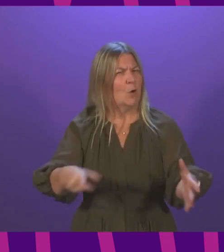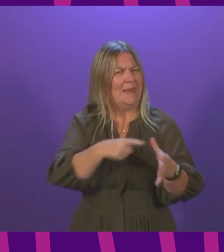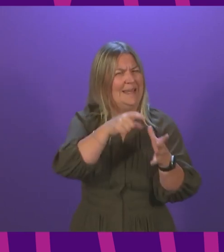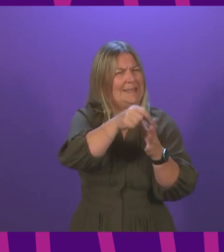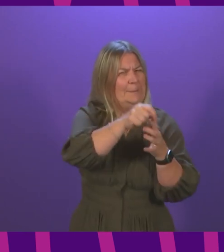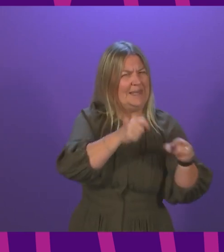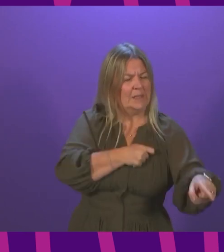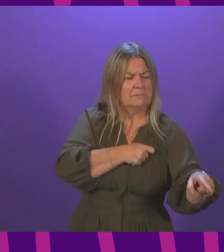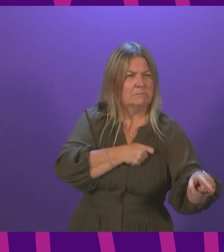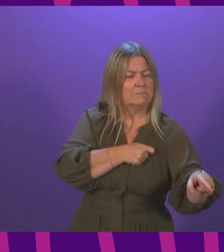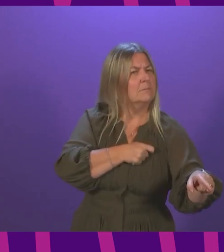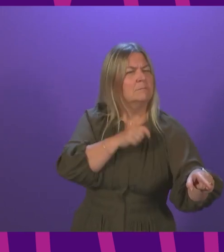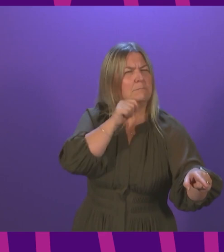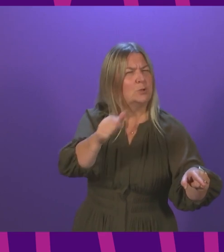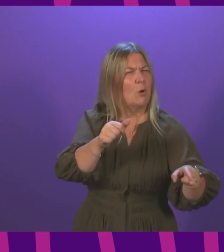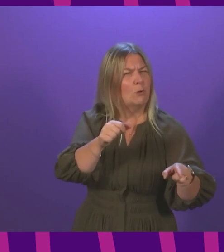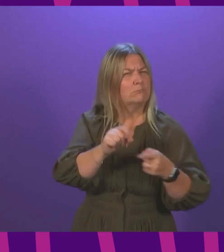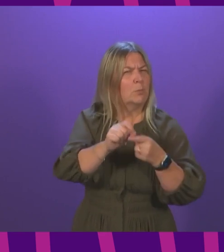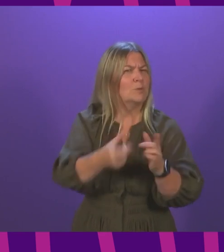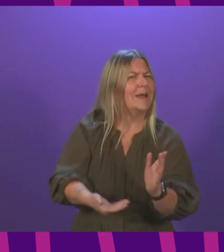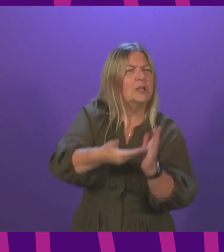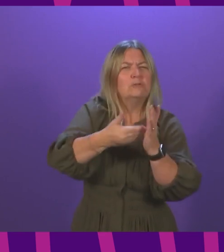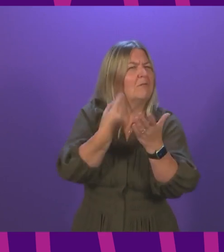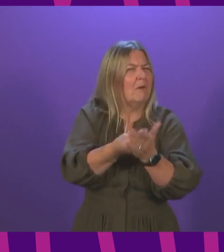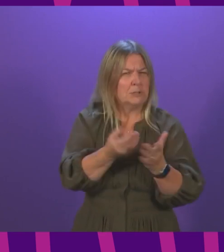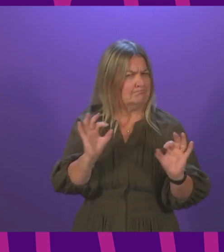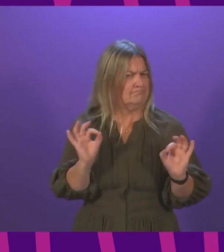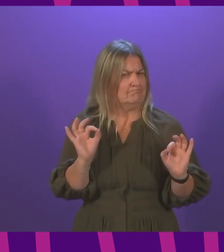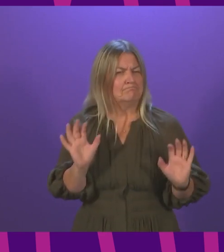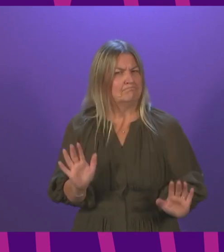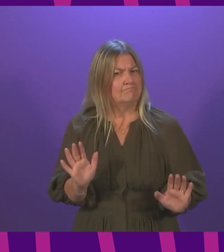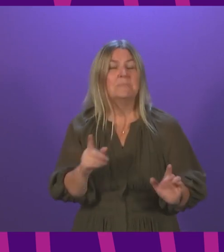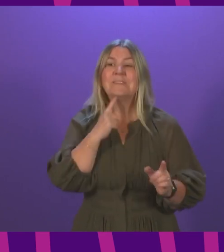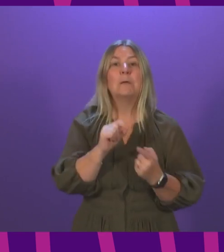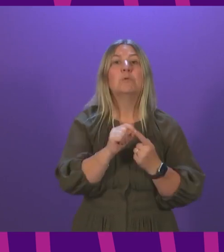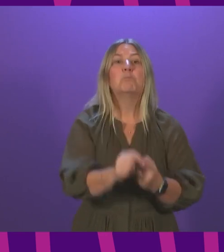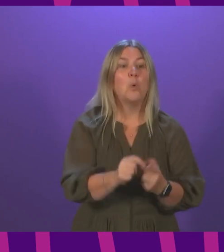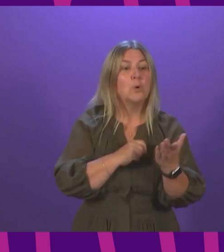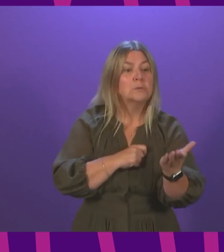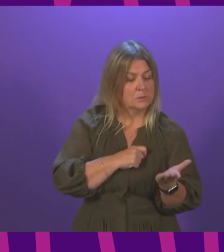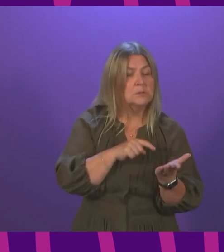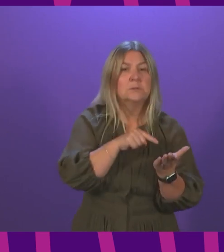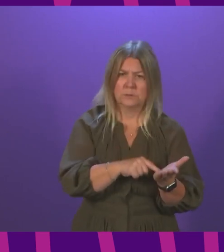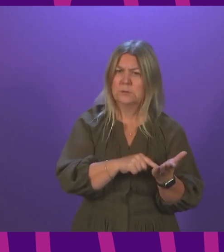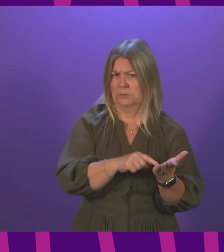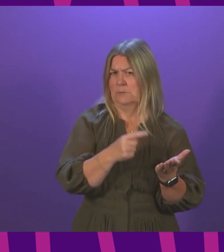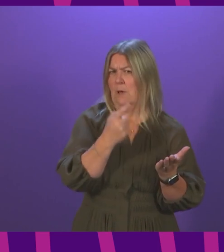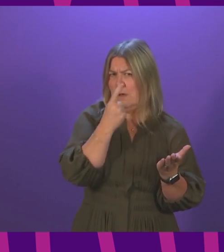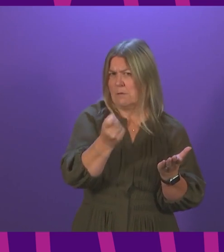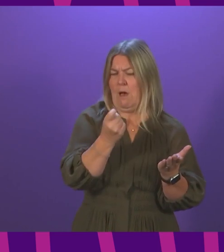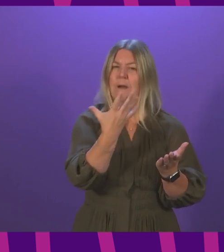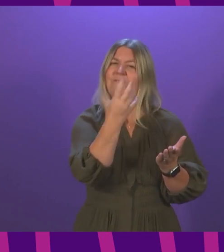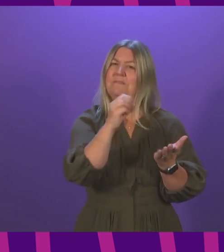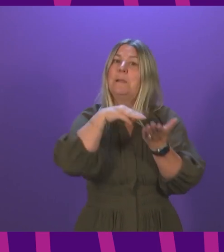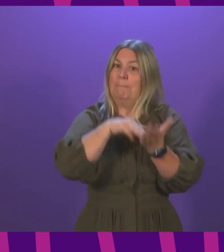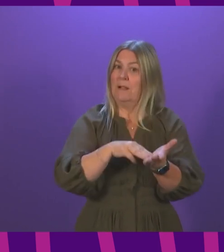it does not appear to be suggesting additional funding. For example, it says that what is proposed is well within the £50 million annual spending